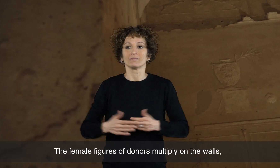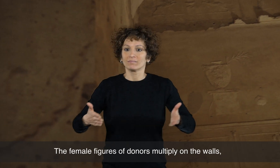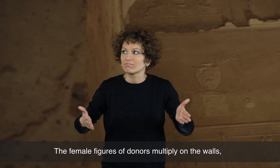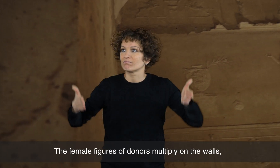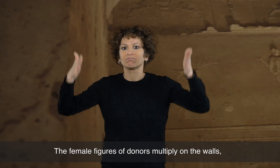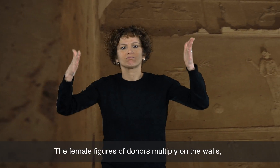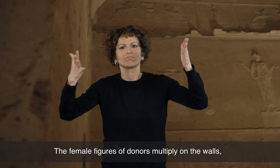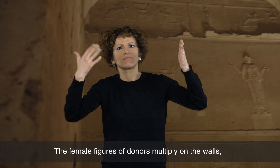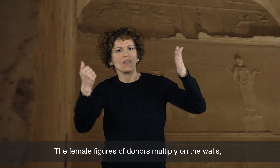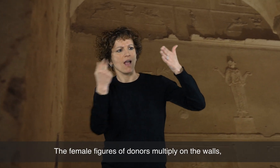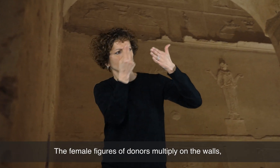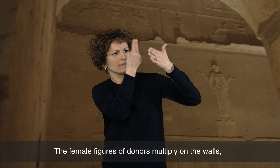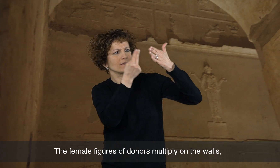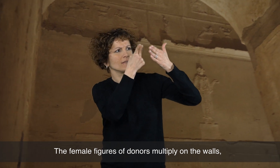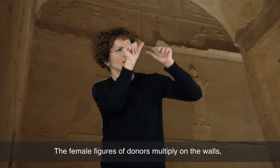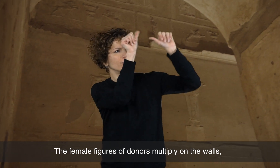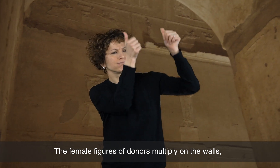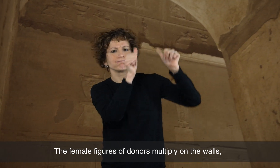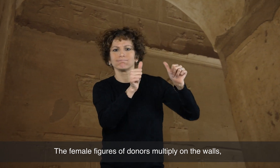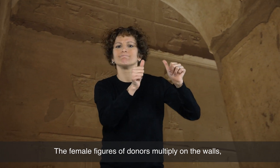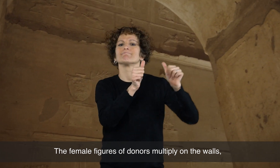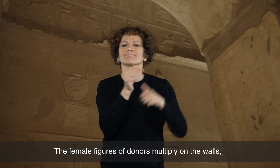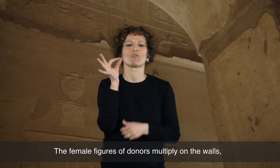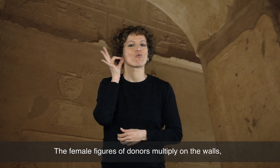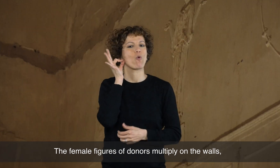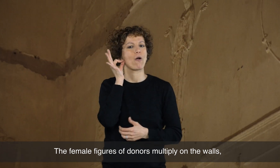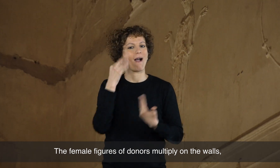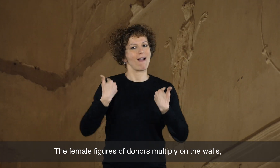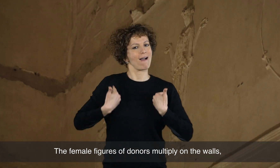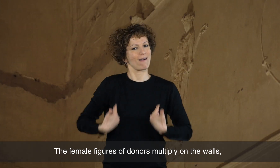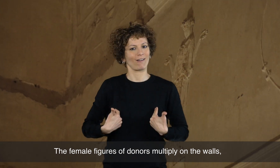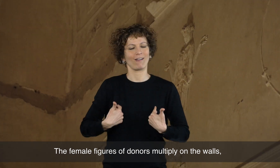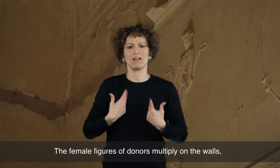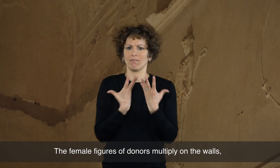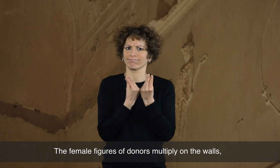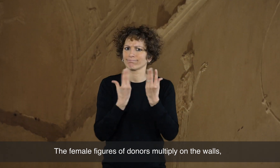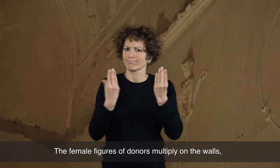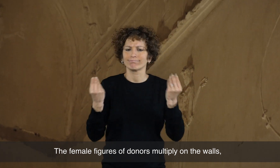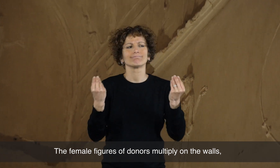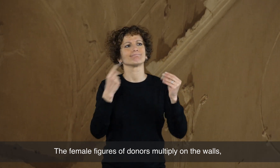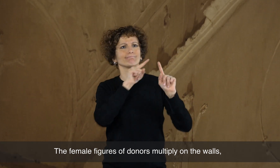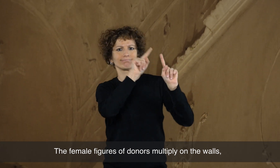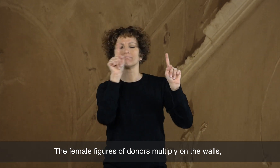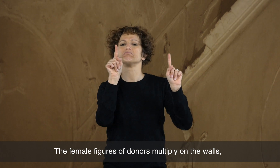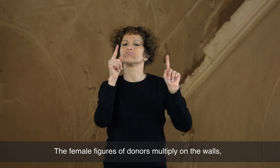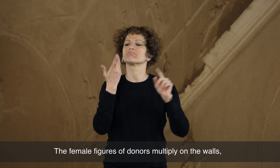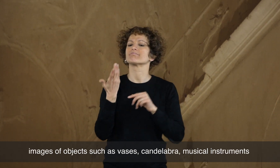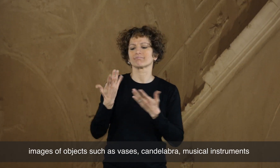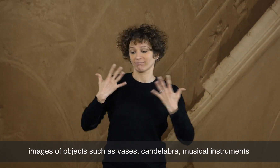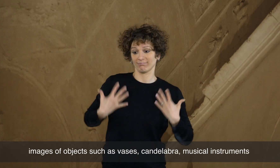The female figures of donors multiply on the vaults. Images of